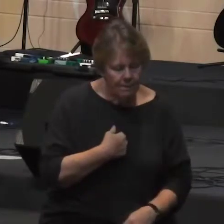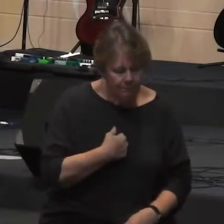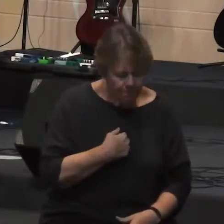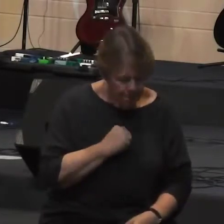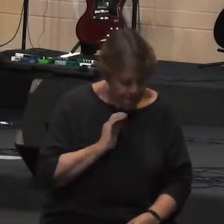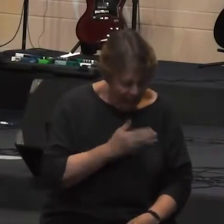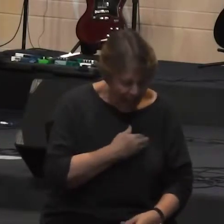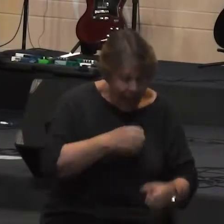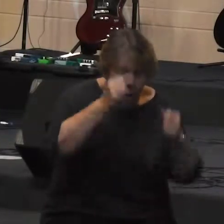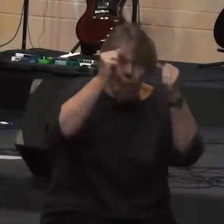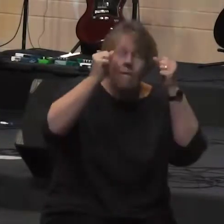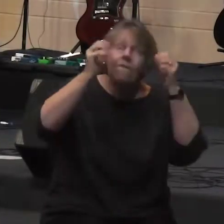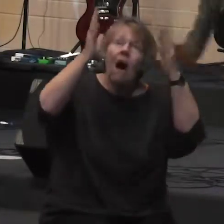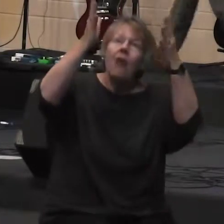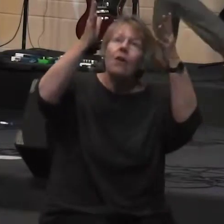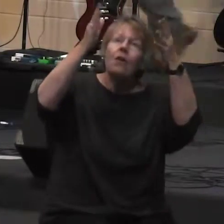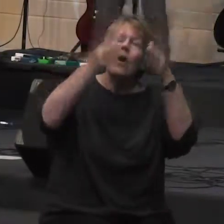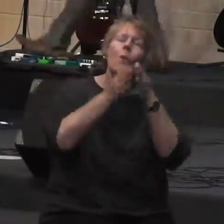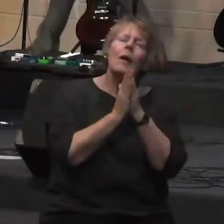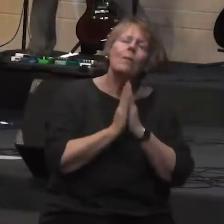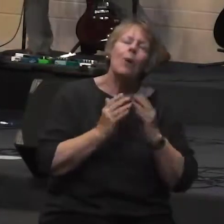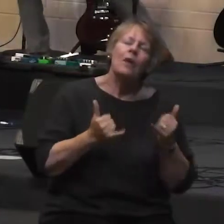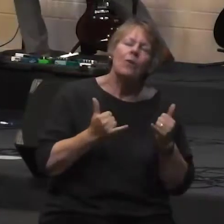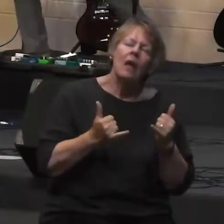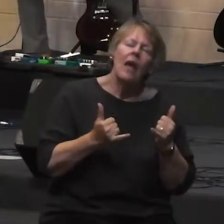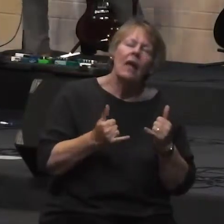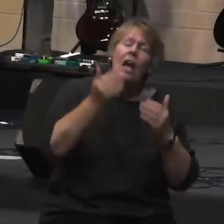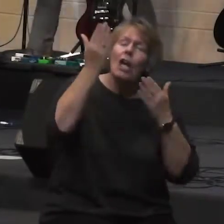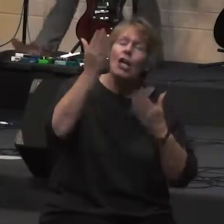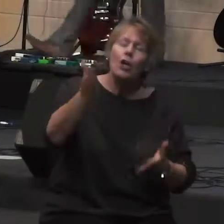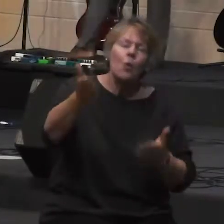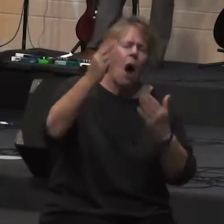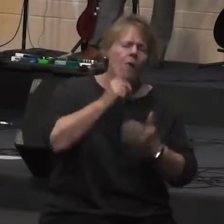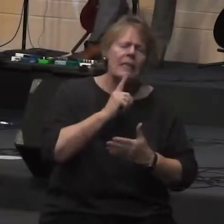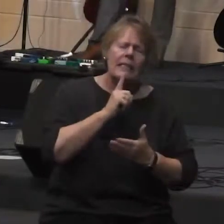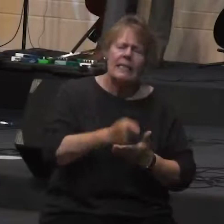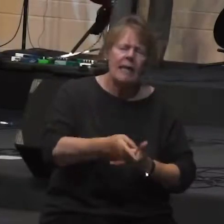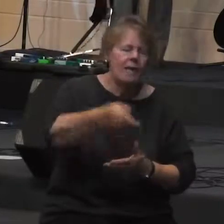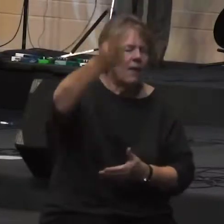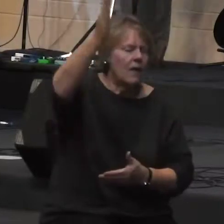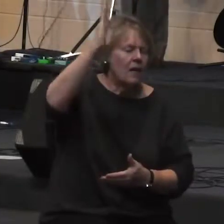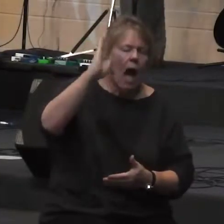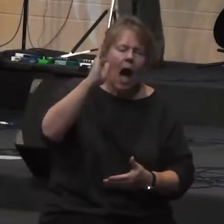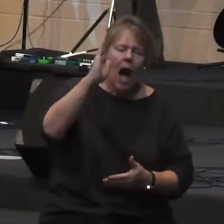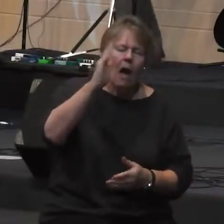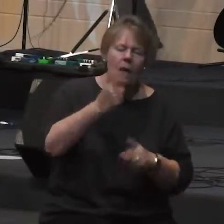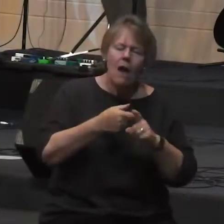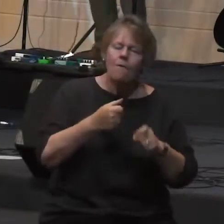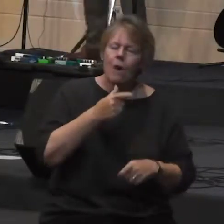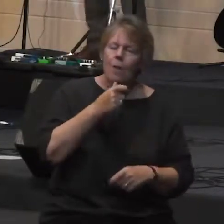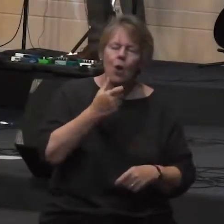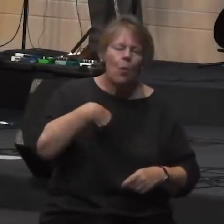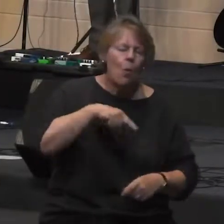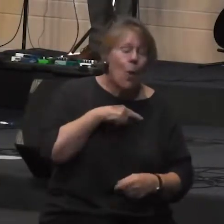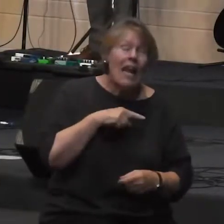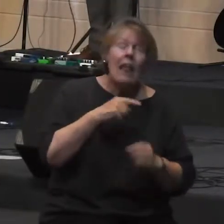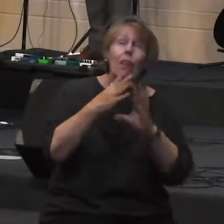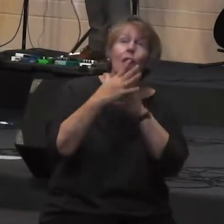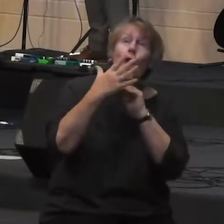our father we pray to you this day because you are indeed the God from whom we learn the meaning